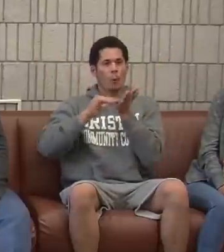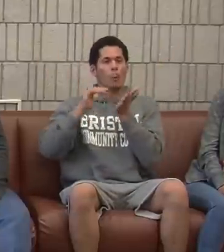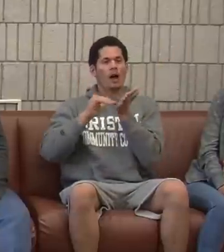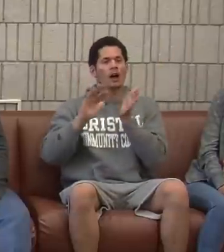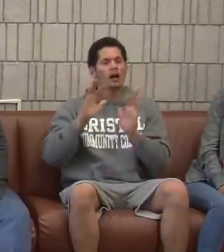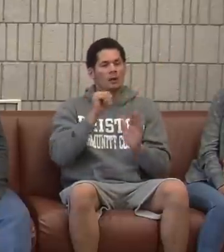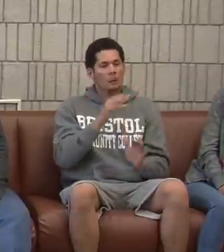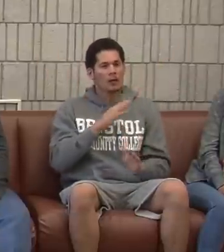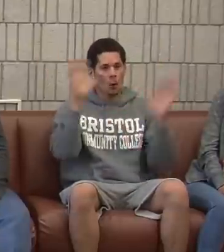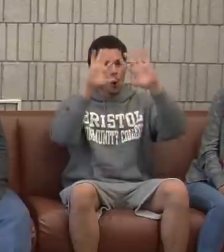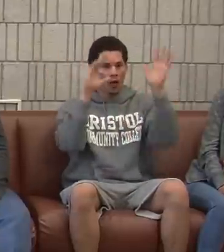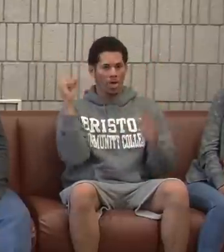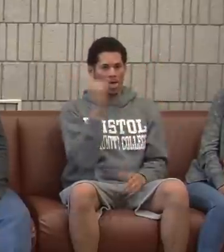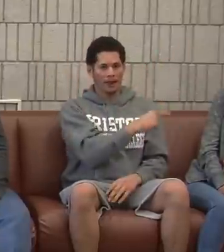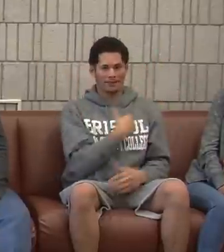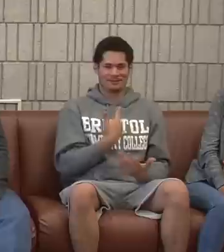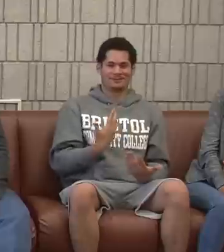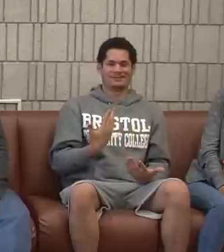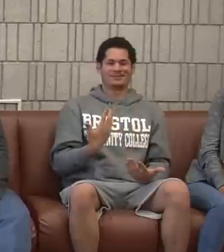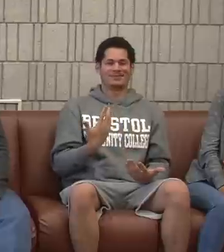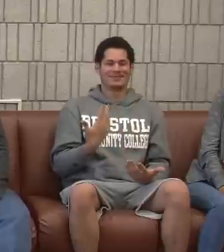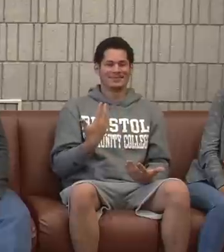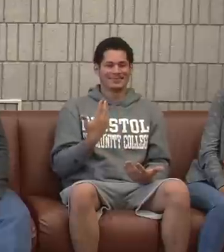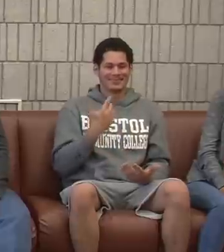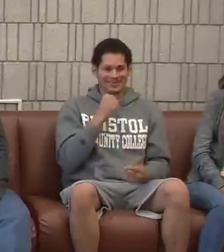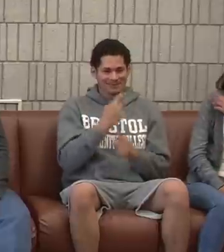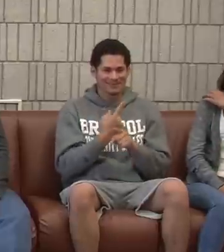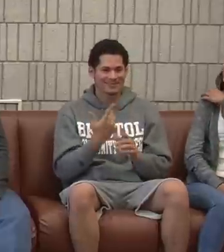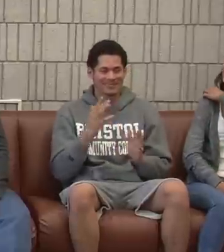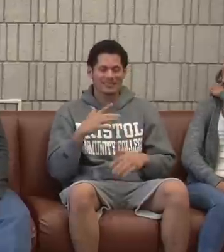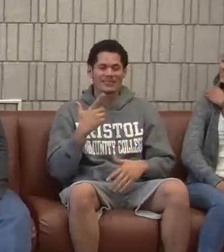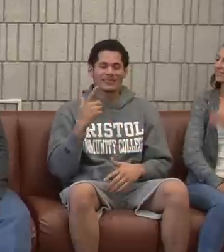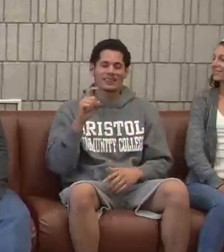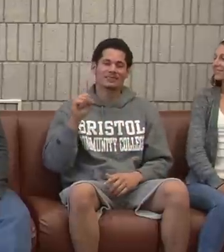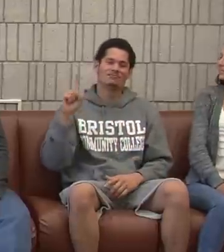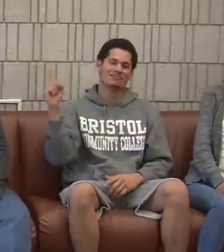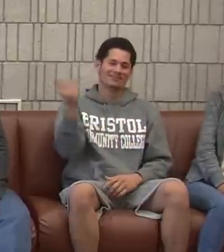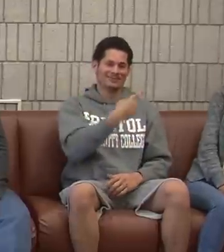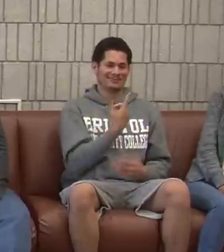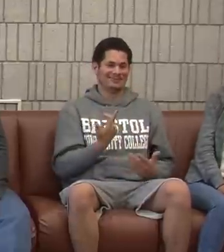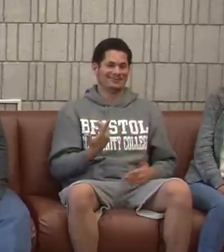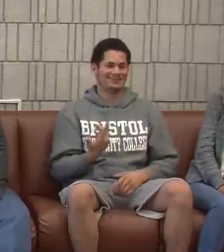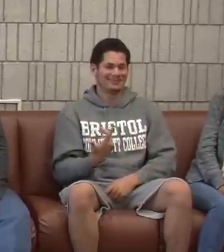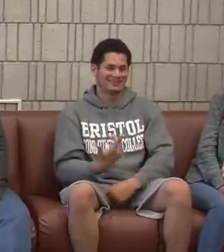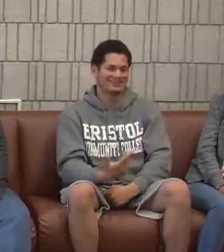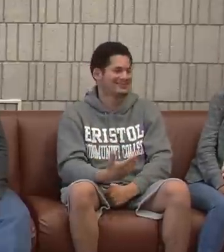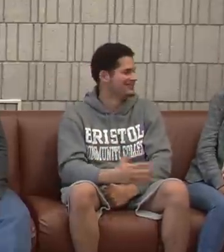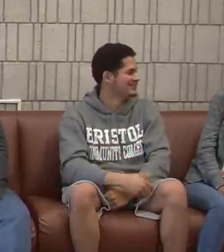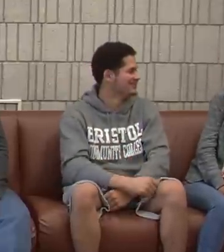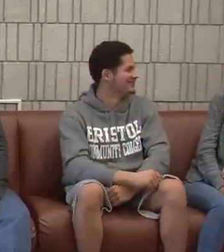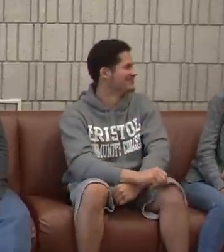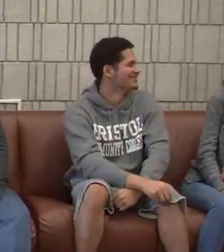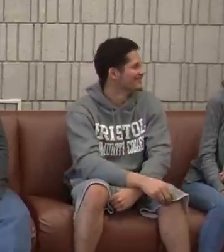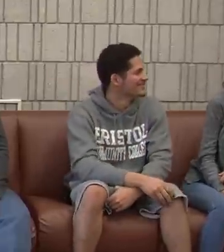Or they'll wave like that at me to walk by. And I'm like, what? What are they doing? They don't need to do that. They just walk right on through.